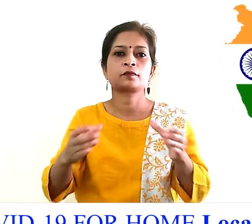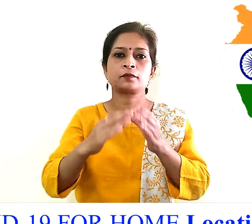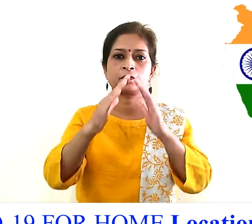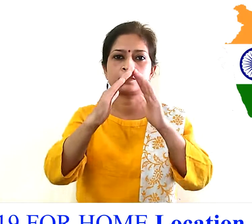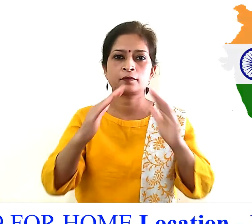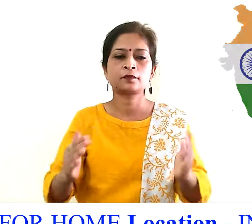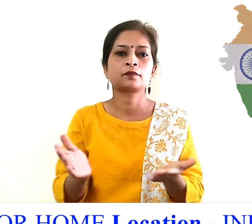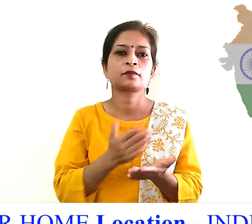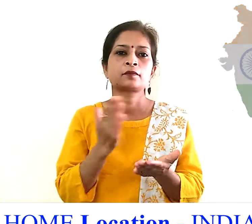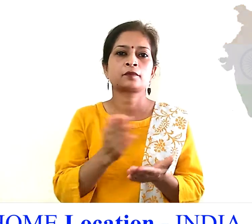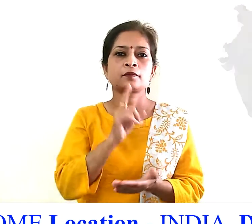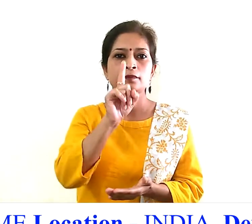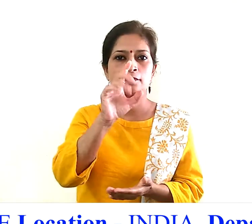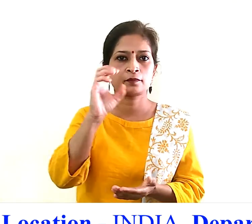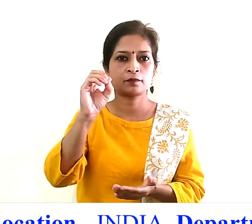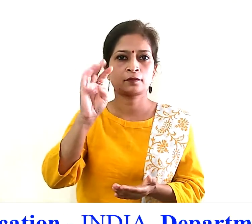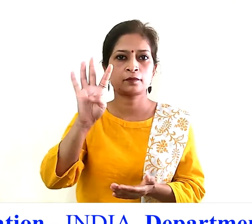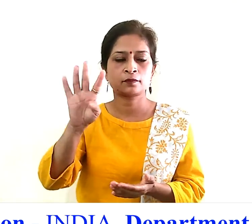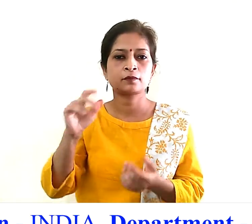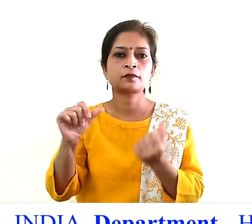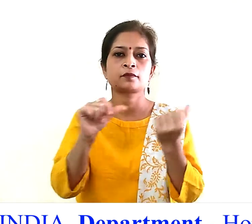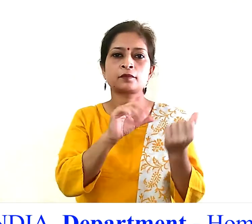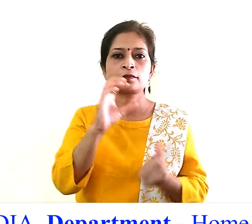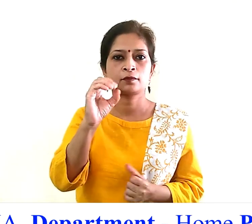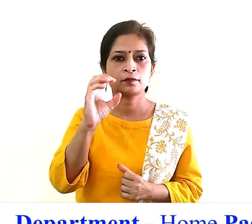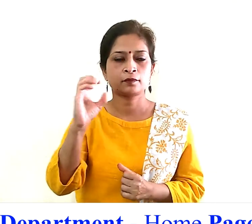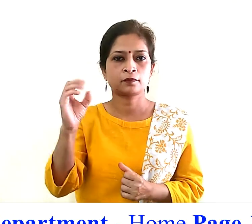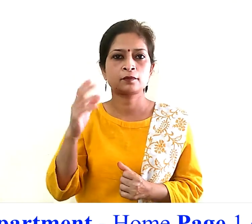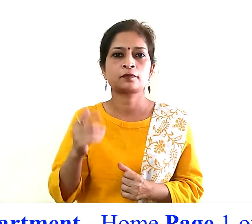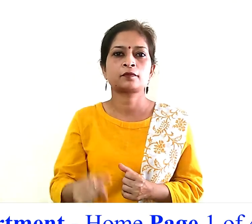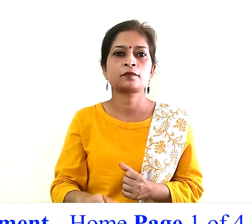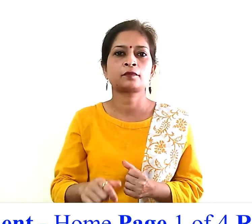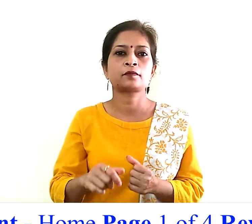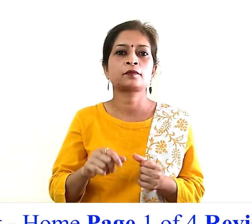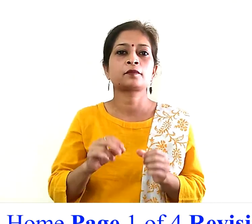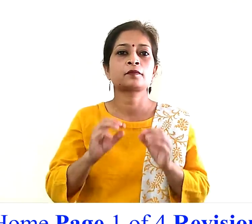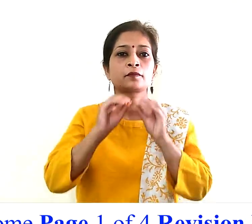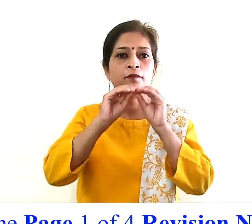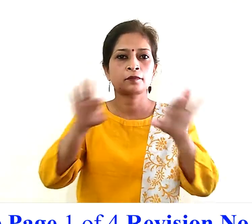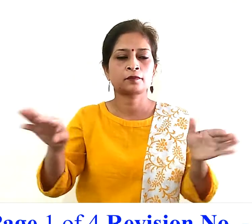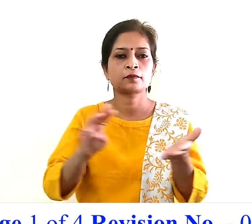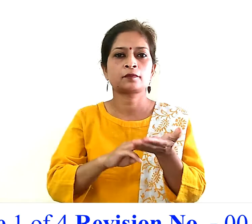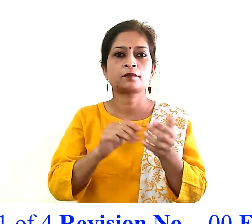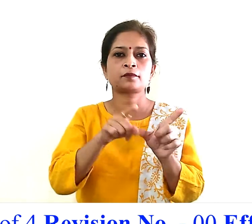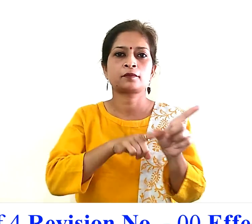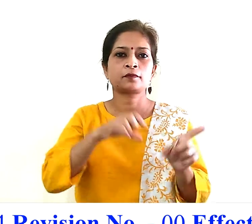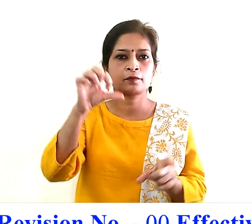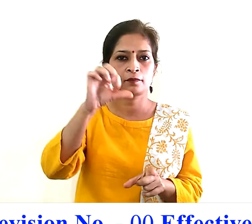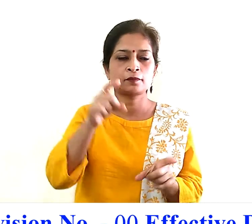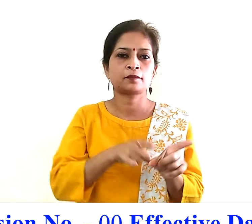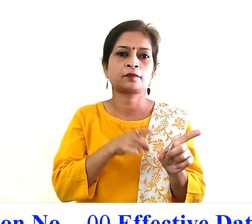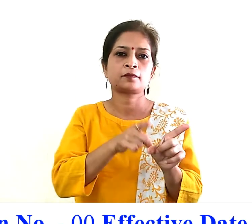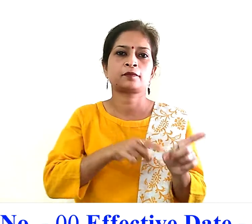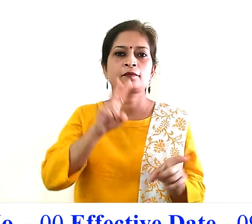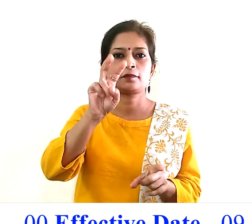page one of four revision number zero zero effective date zero nine zero five twenty twenty